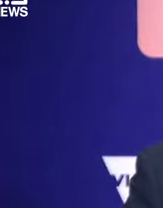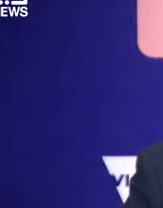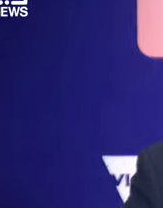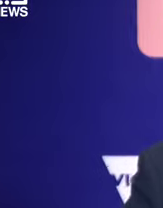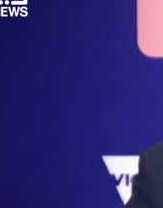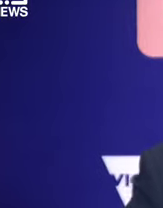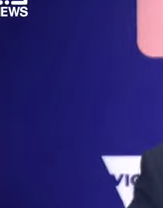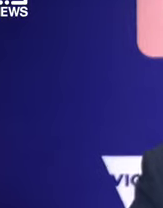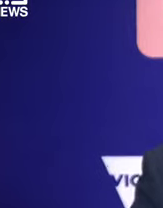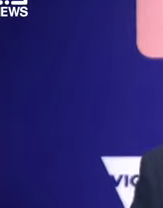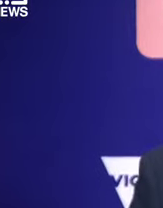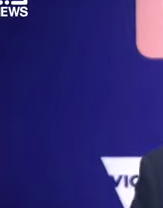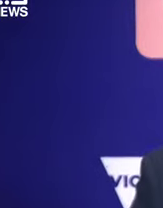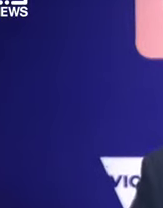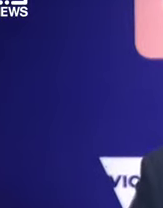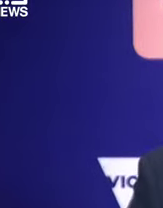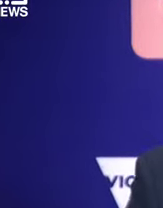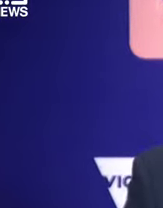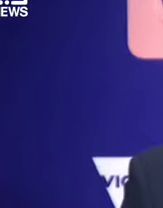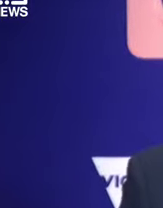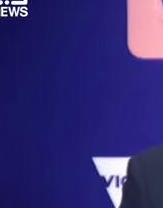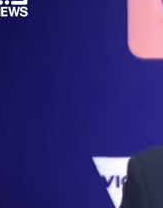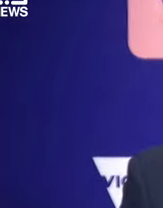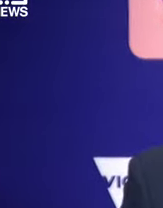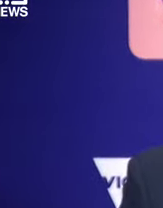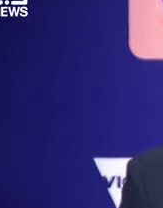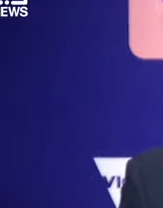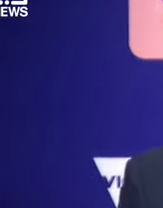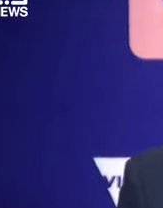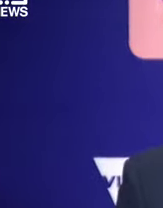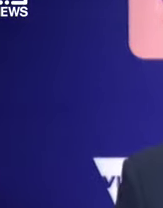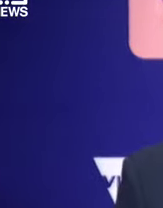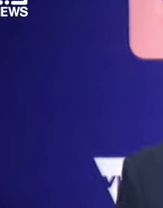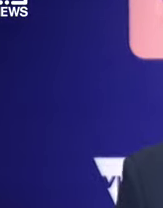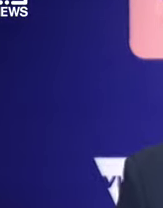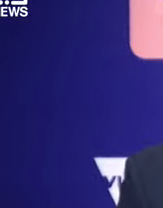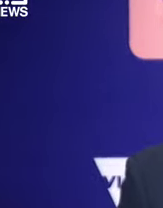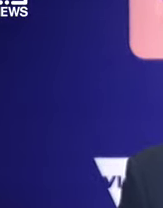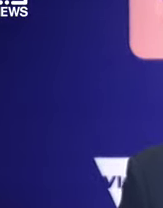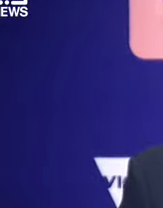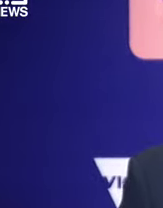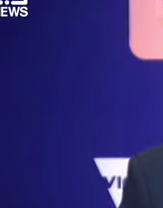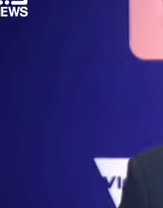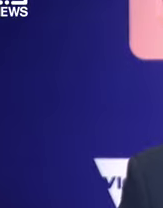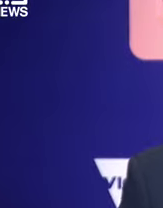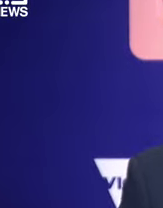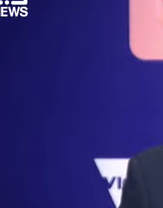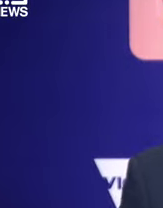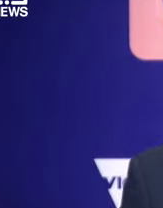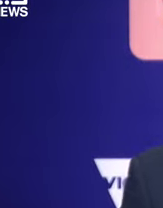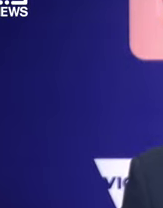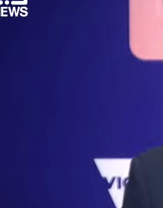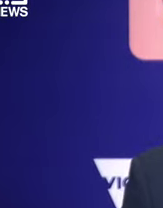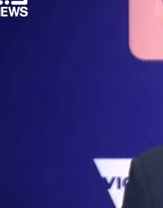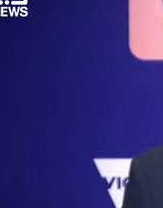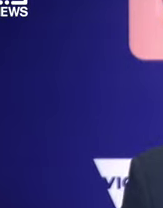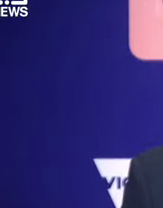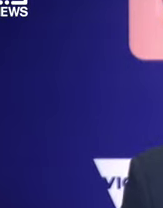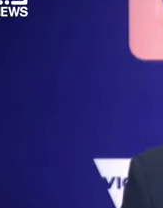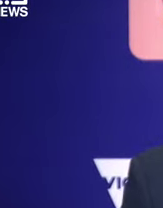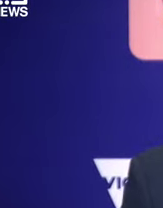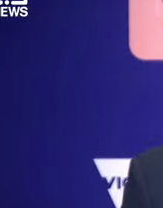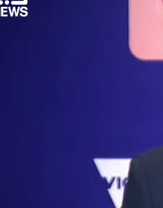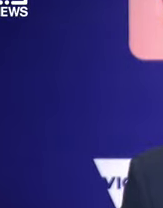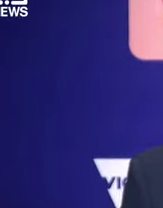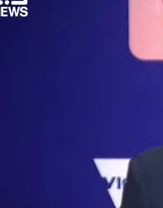condolences to their family and friends. This will be a very difficult time for them. 82% of yesterday's cases were under the age of